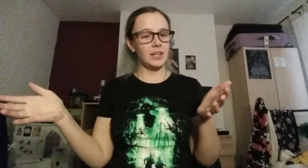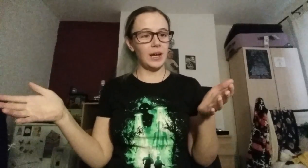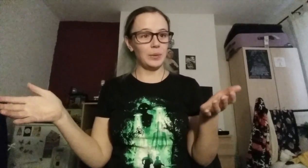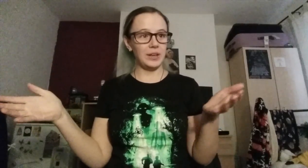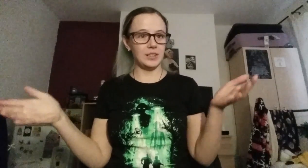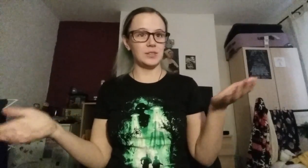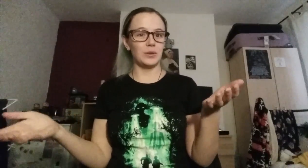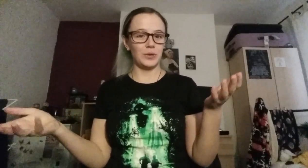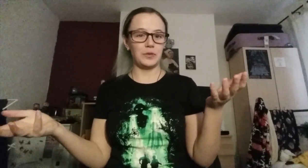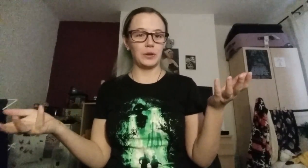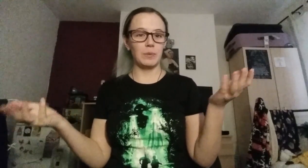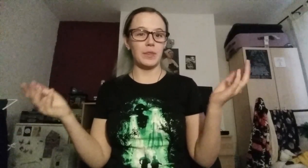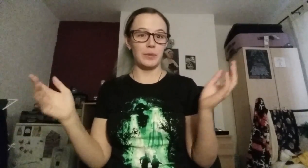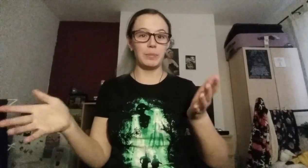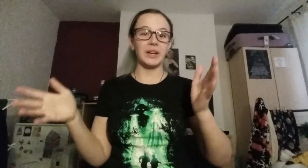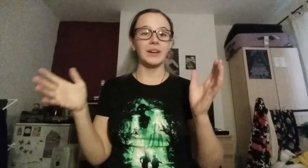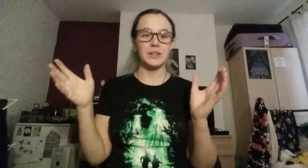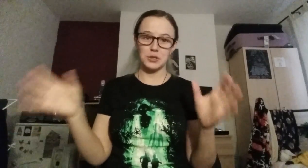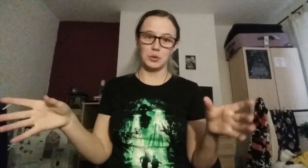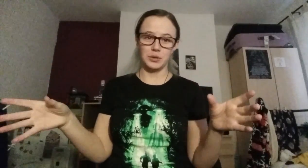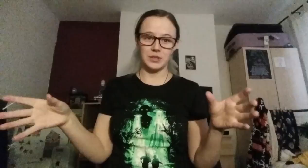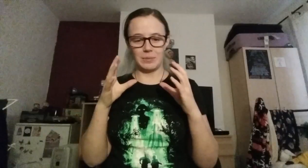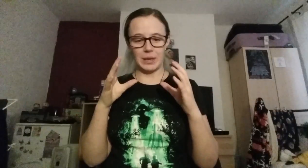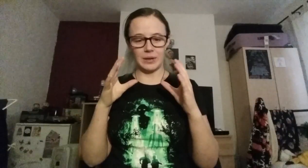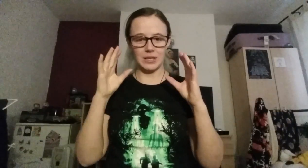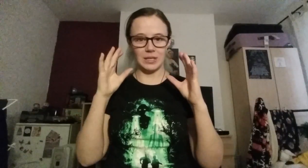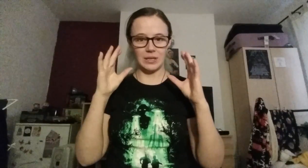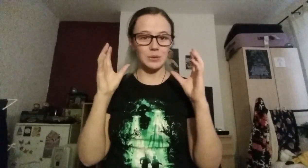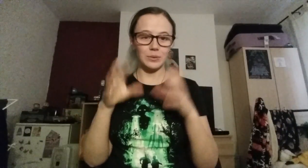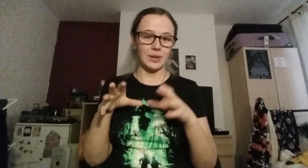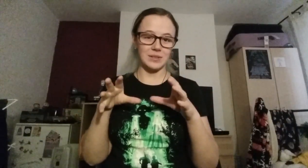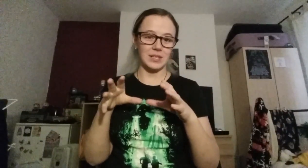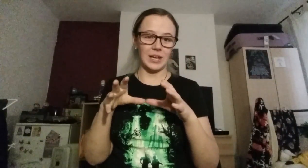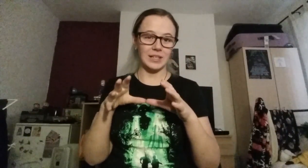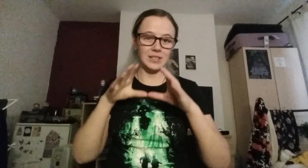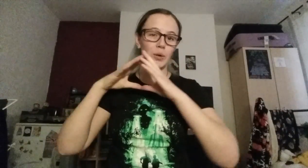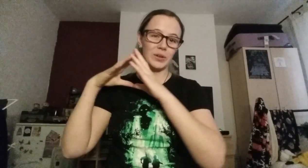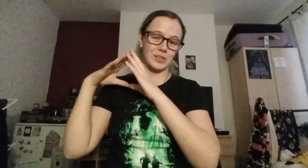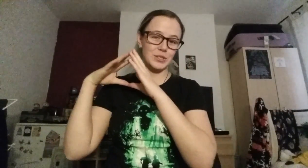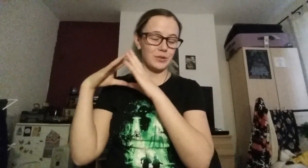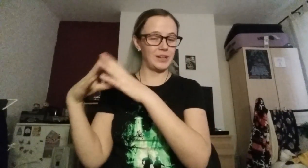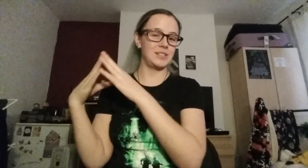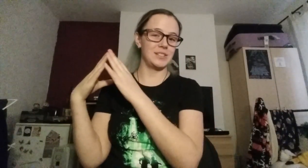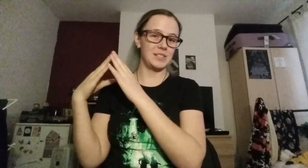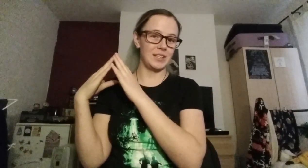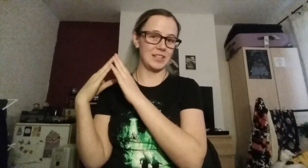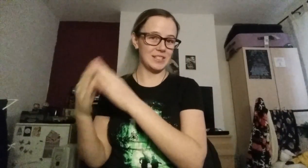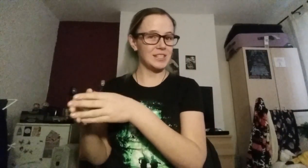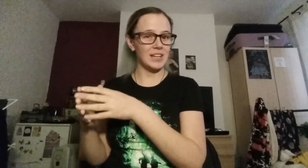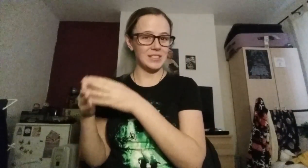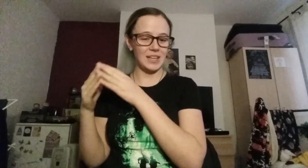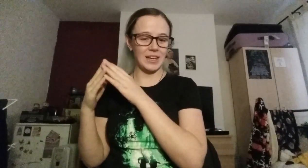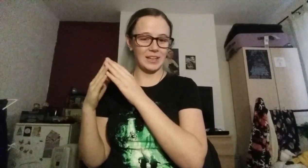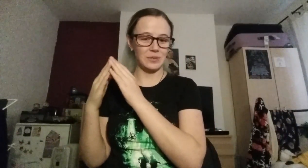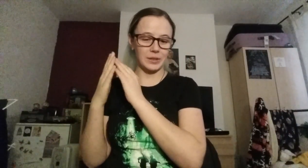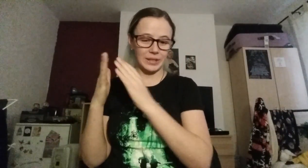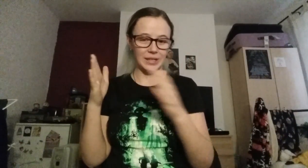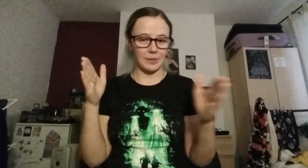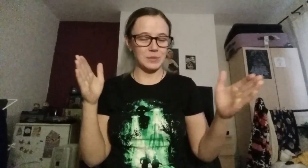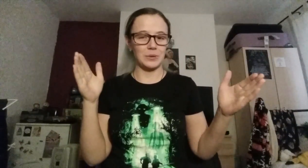I went and saw the film The Big Short about the 2008 mortgage crisis in the state and the lead up to